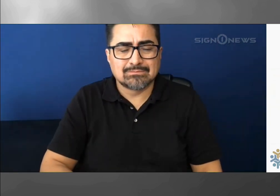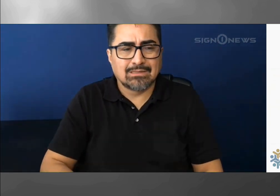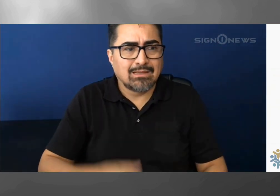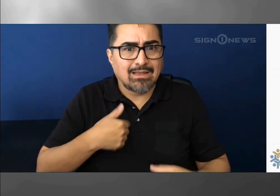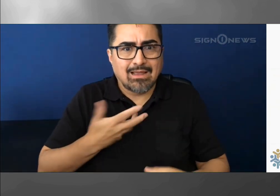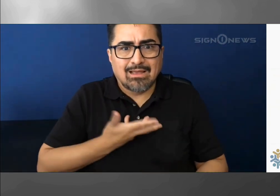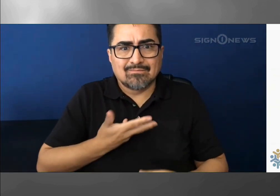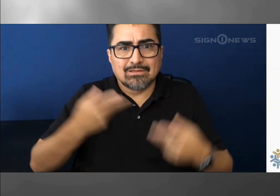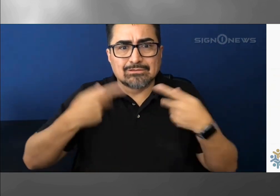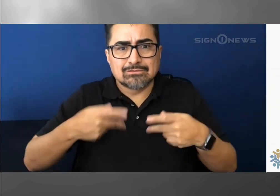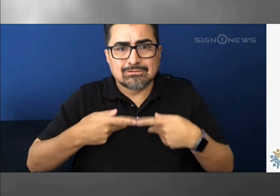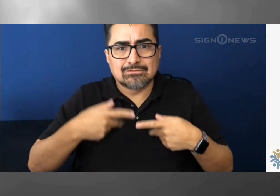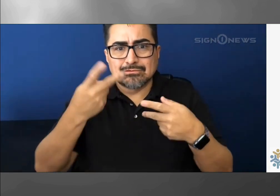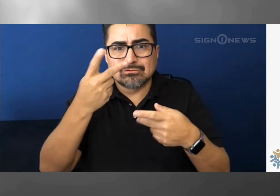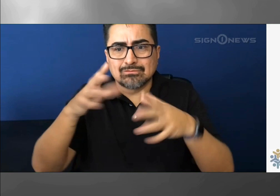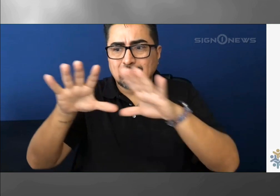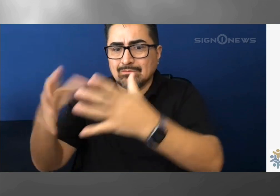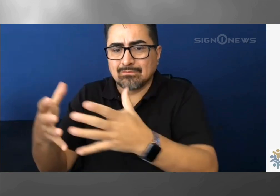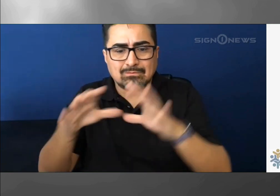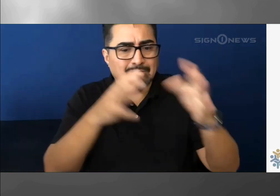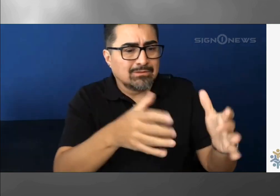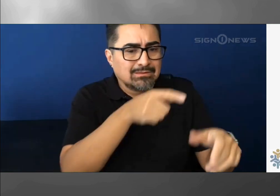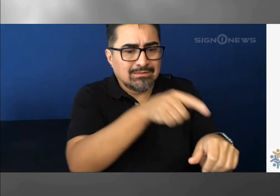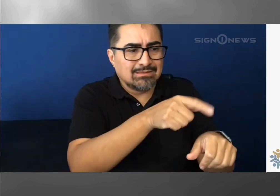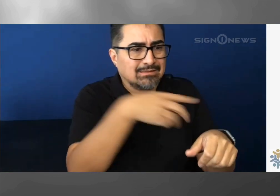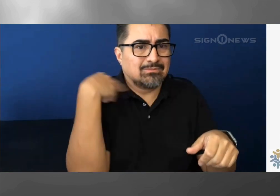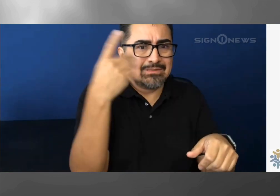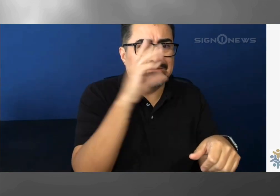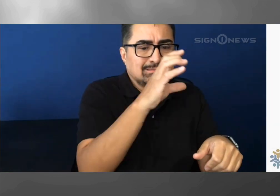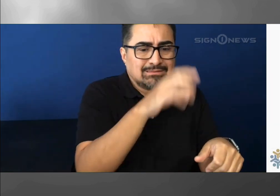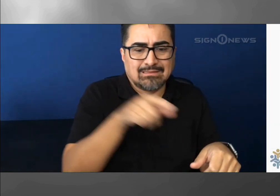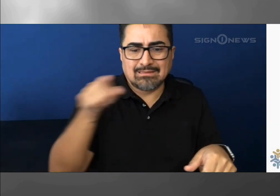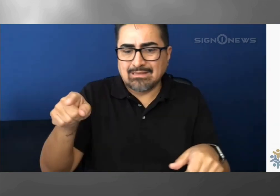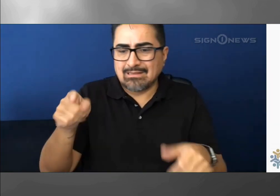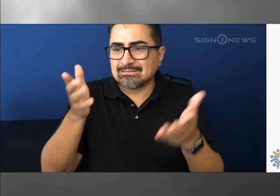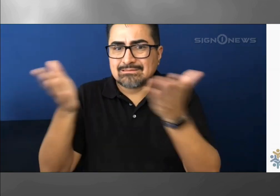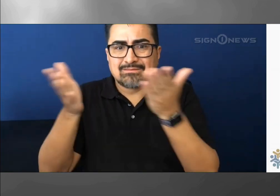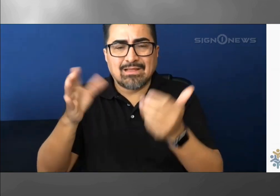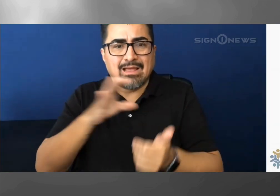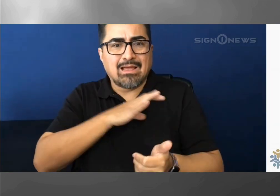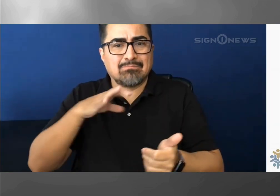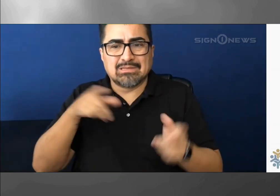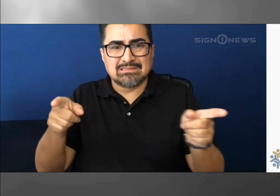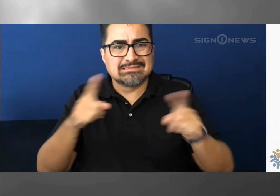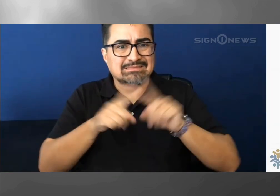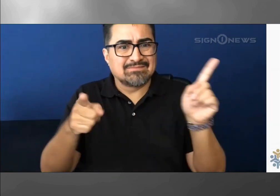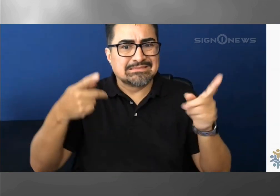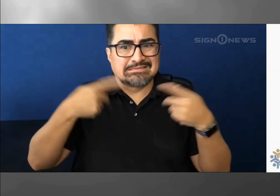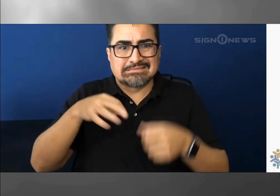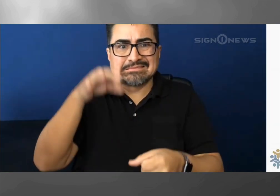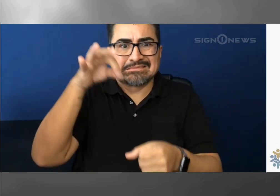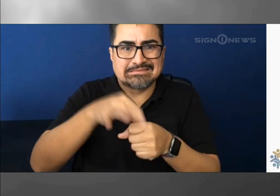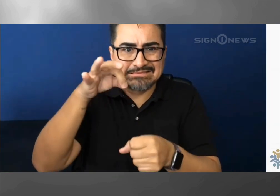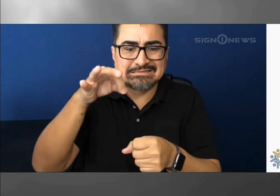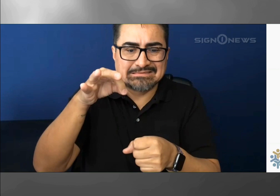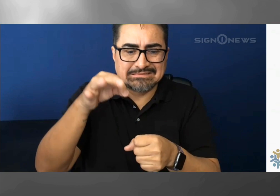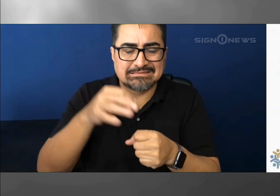is important. We are electing two senators to represent us in Washington, D